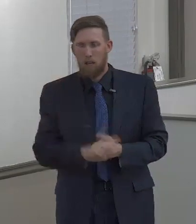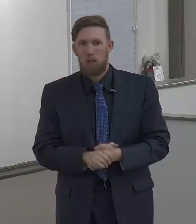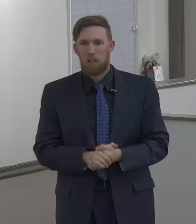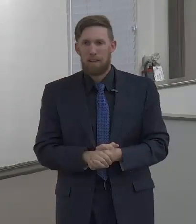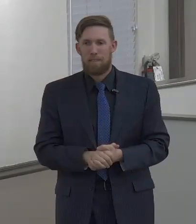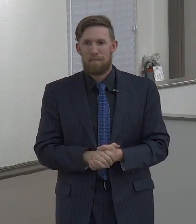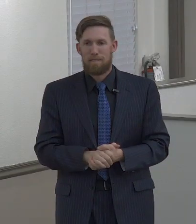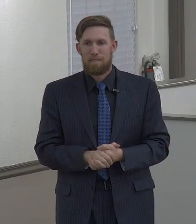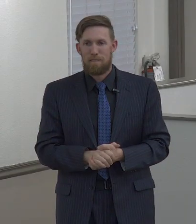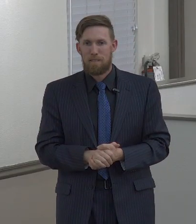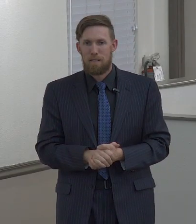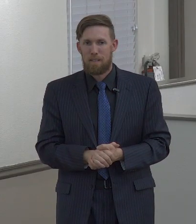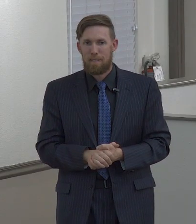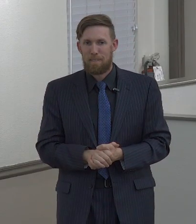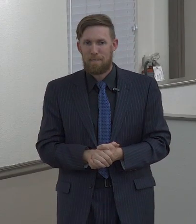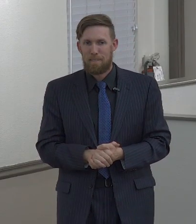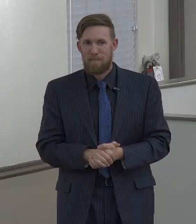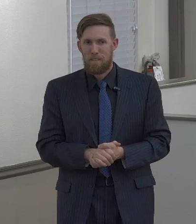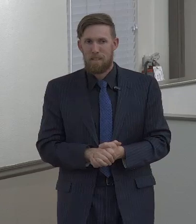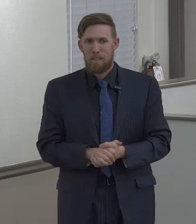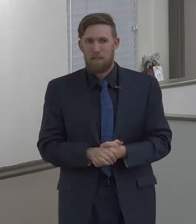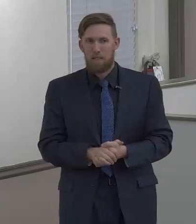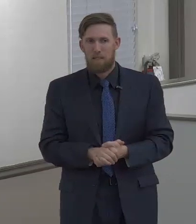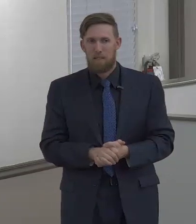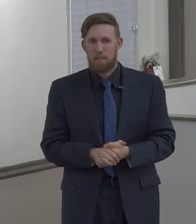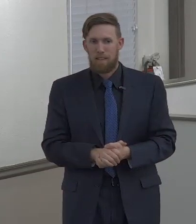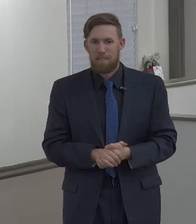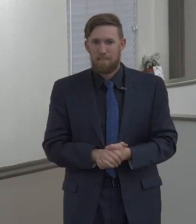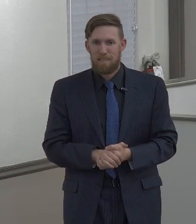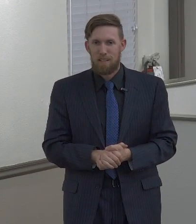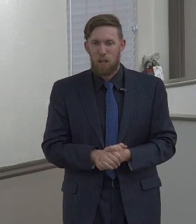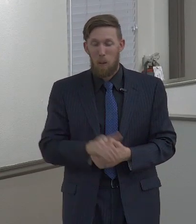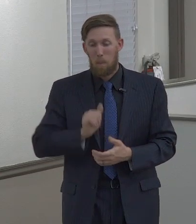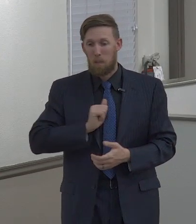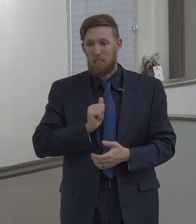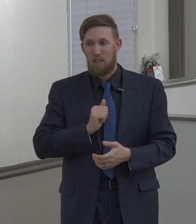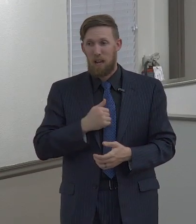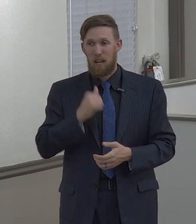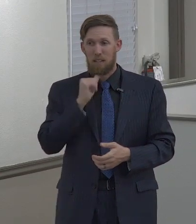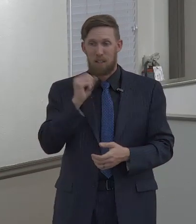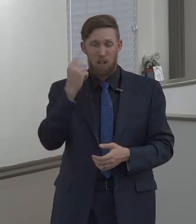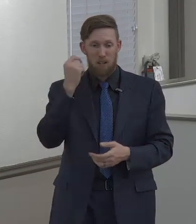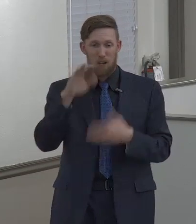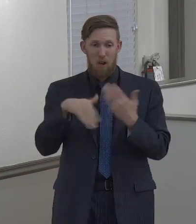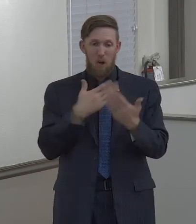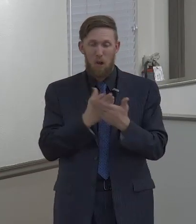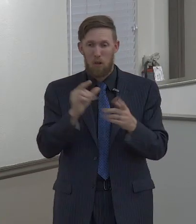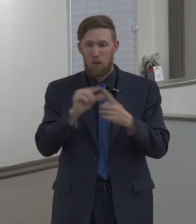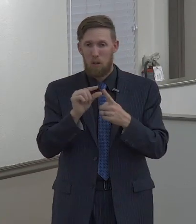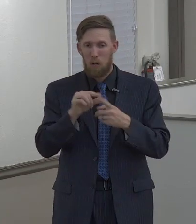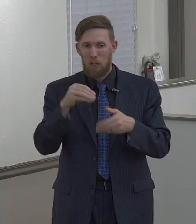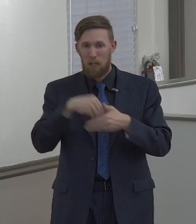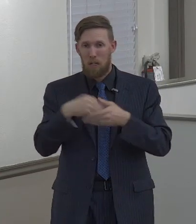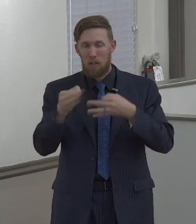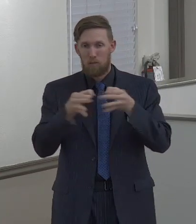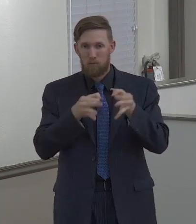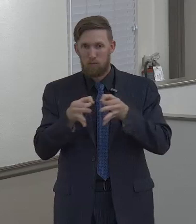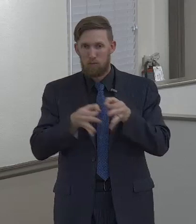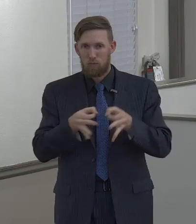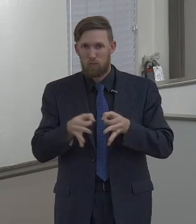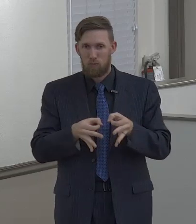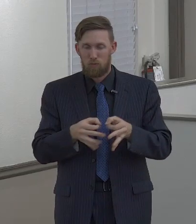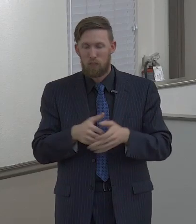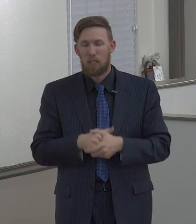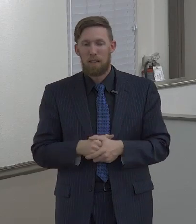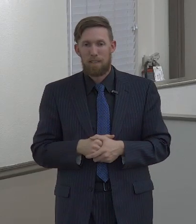That definition, I needed a bunch of definitions for the words that the definition used. It was a little bit of